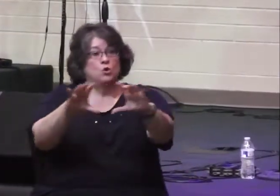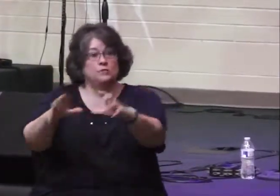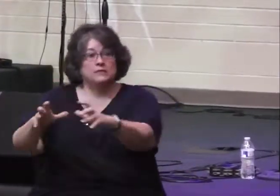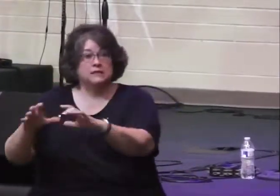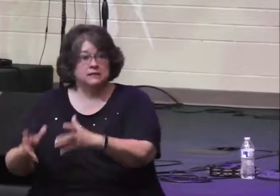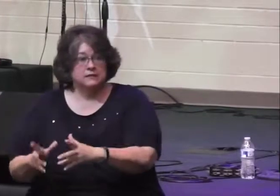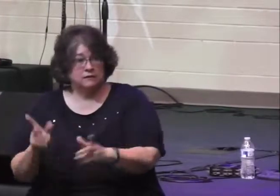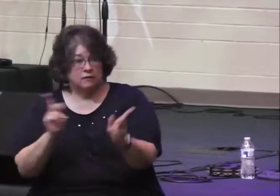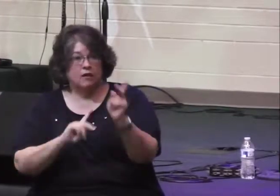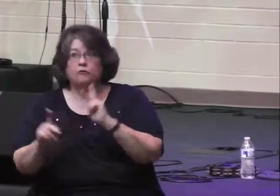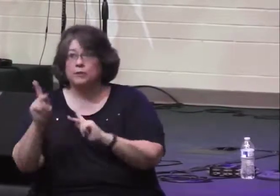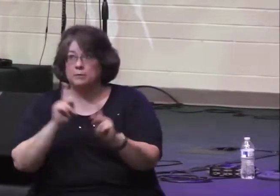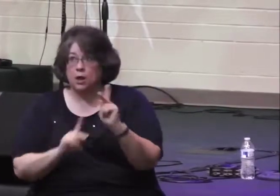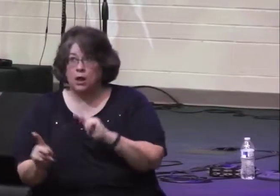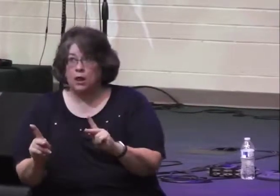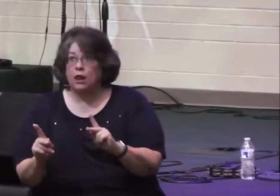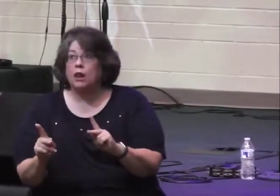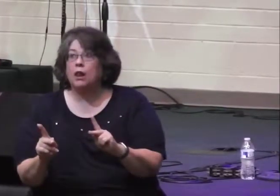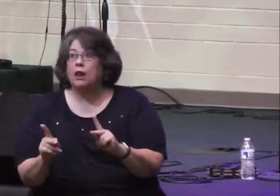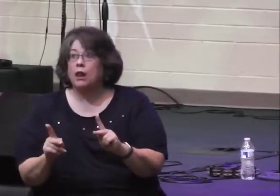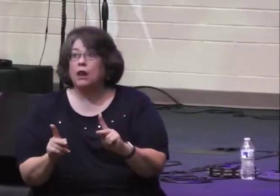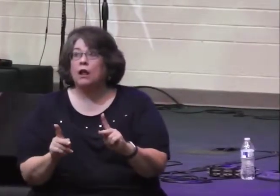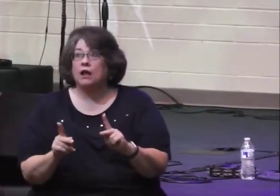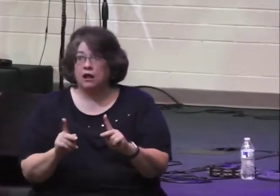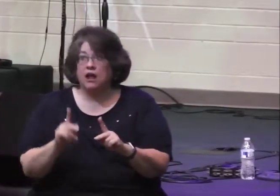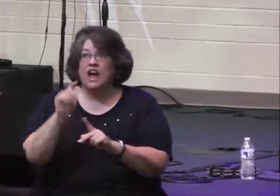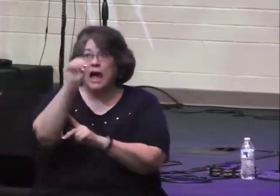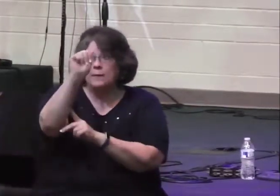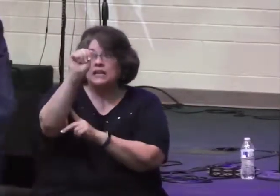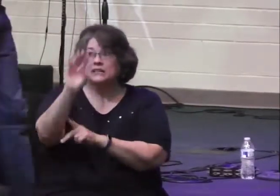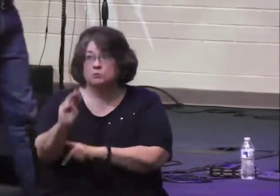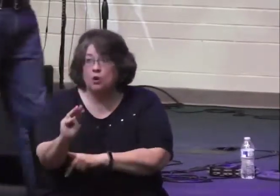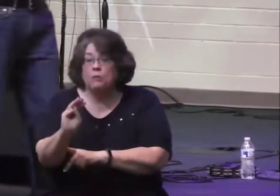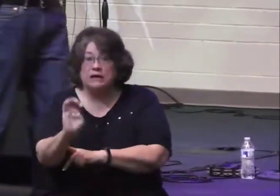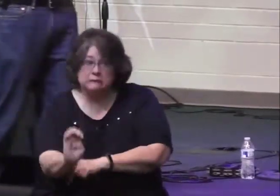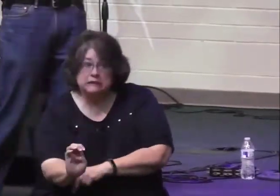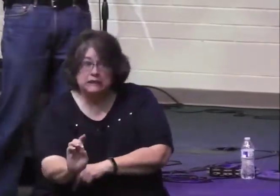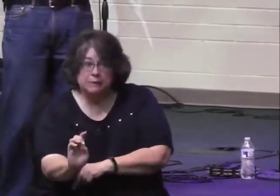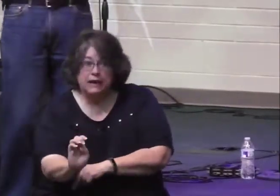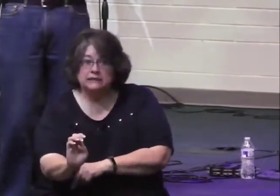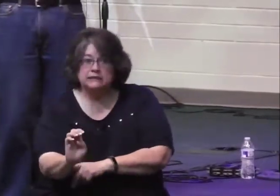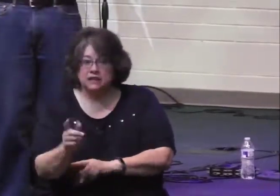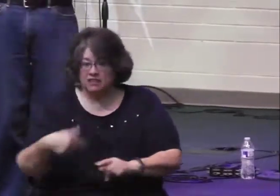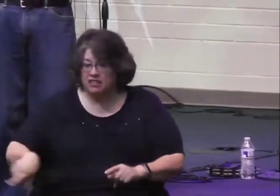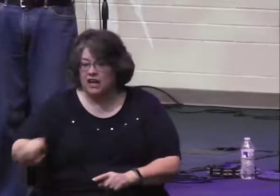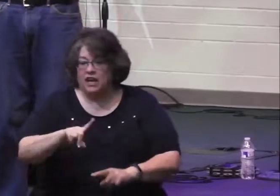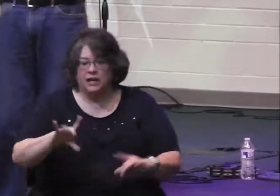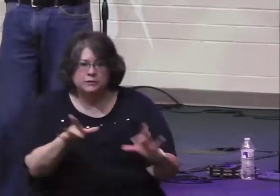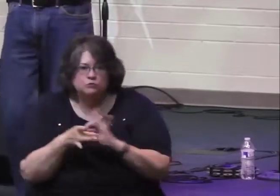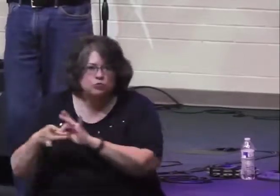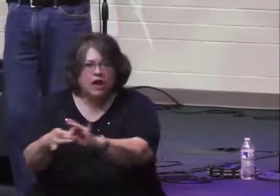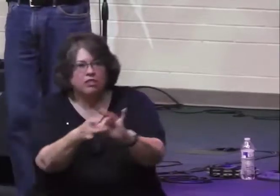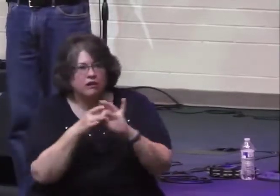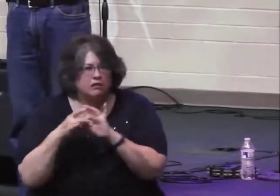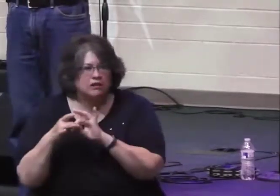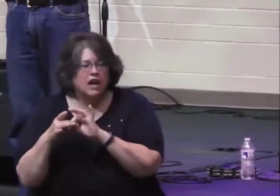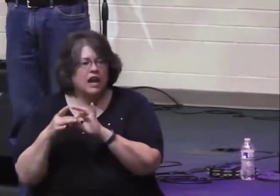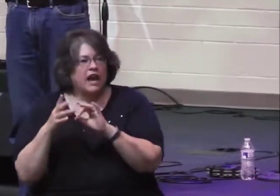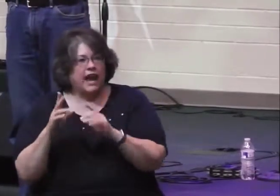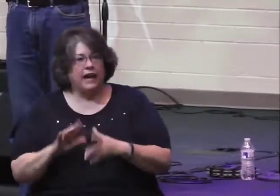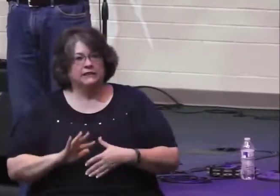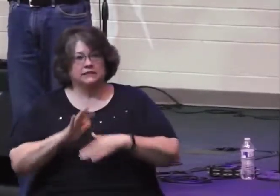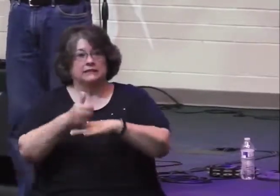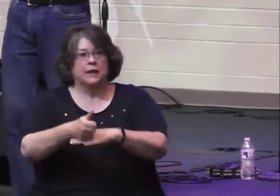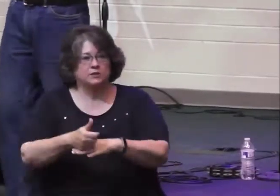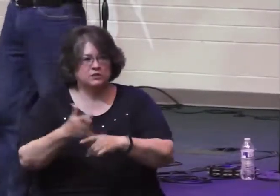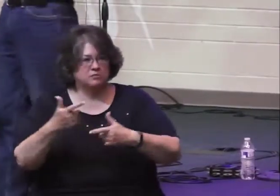or nations. They lived on the other side of the Jordan River to the east, and they had put together a vast army, and